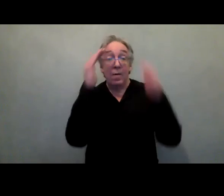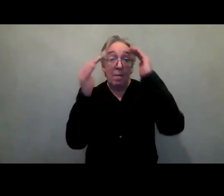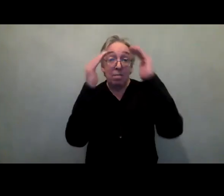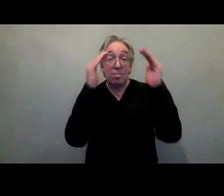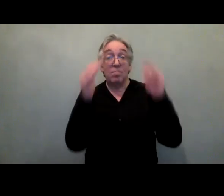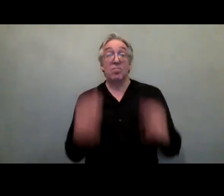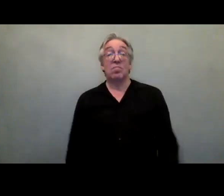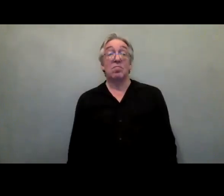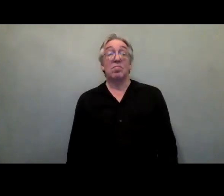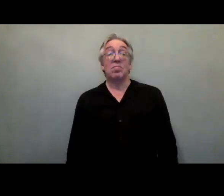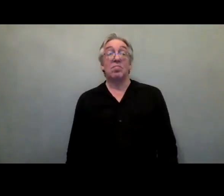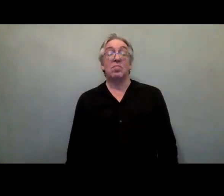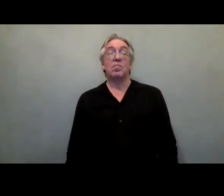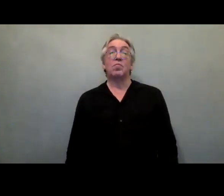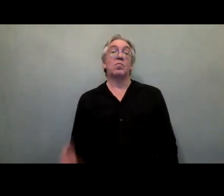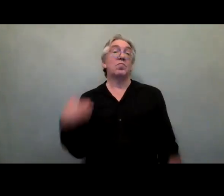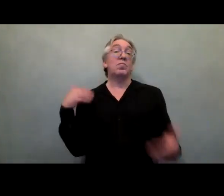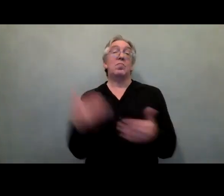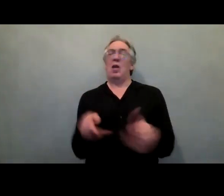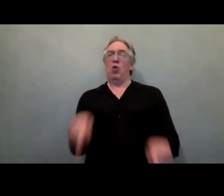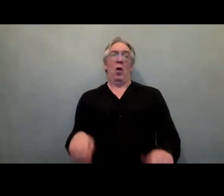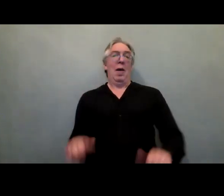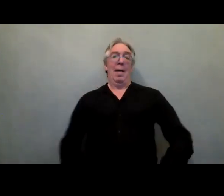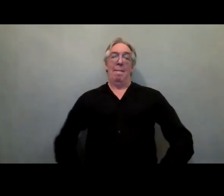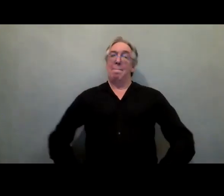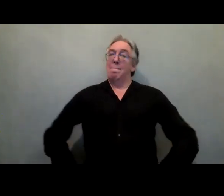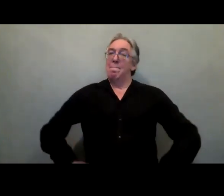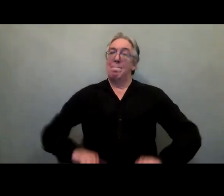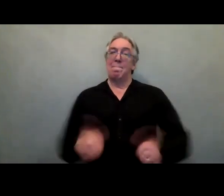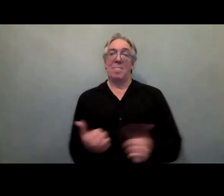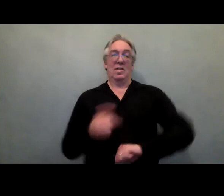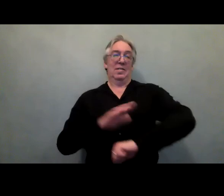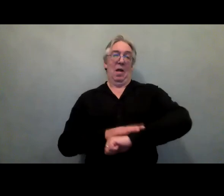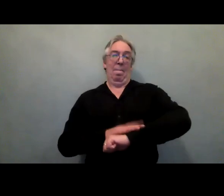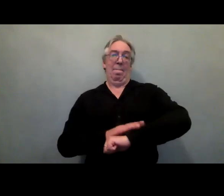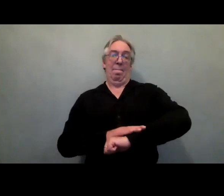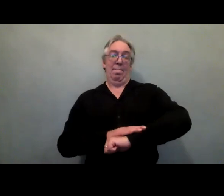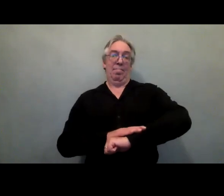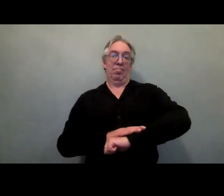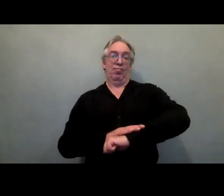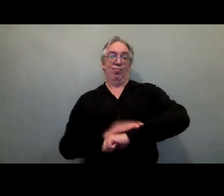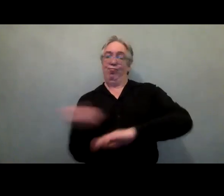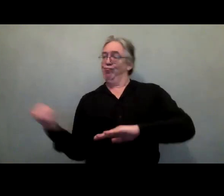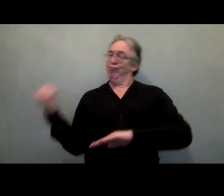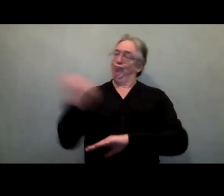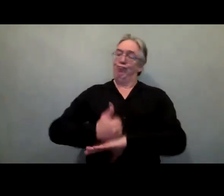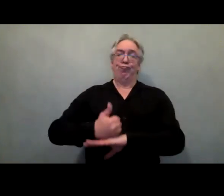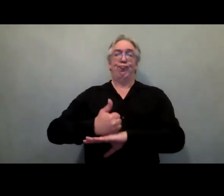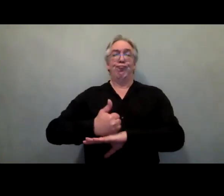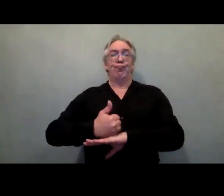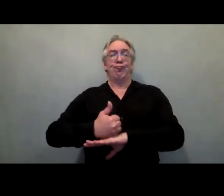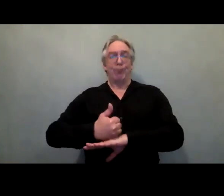by saying that there has never been a better time, a better moment to put partnership with business high on GLAD's agenda.